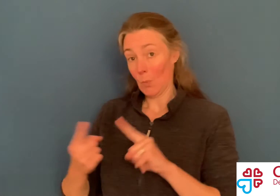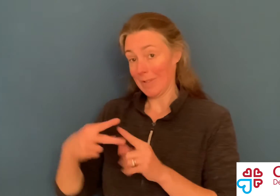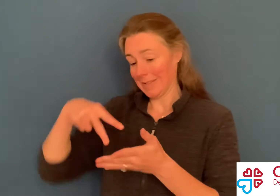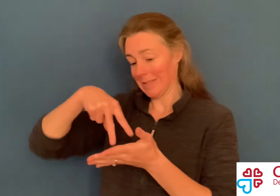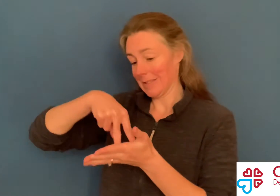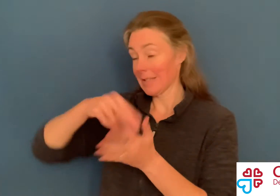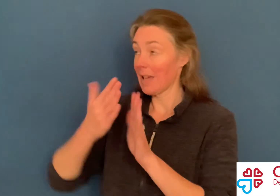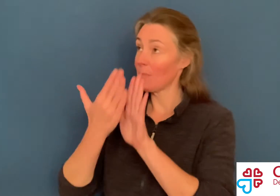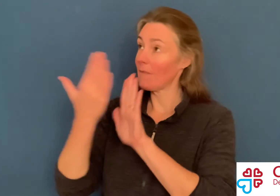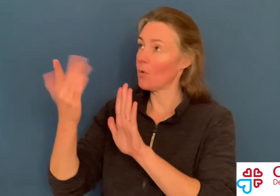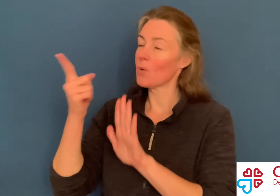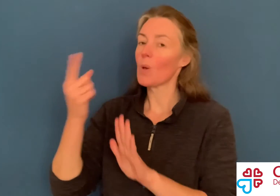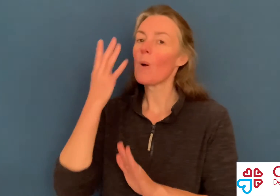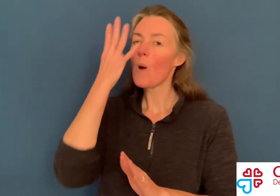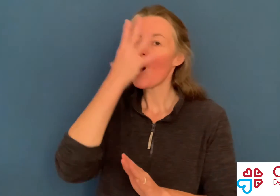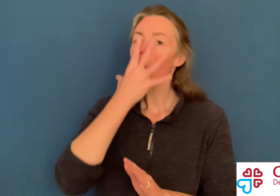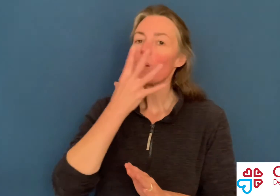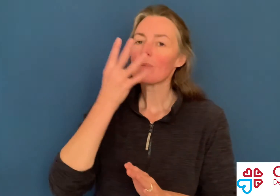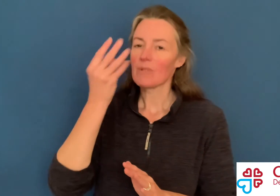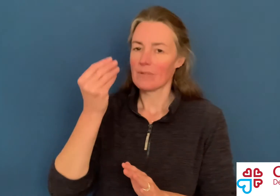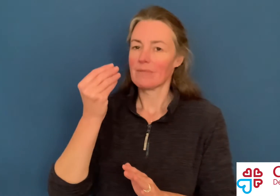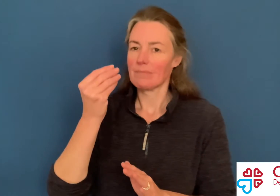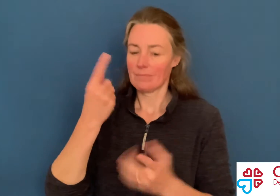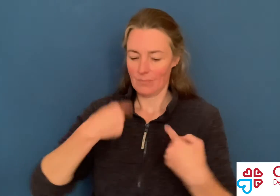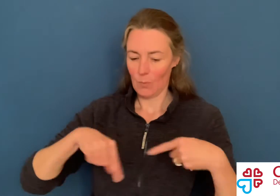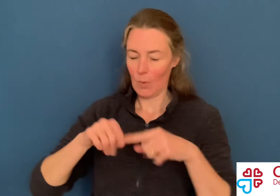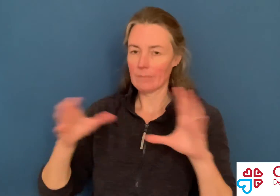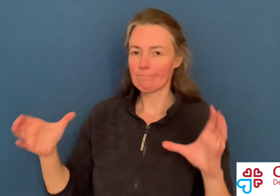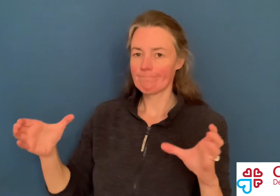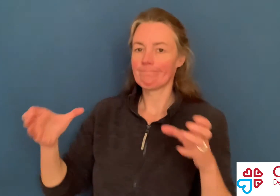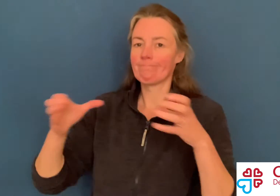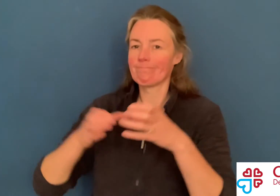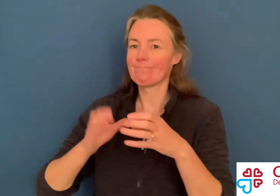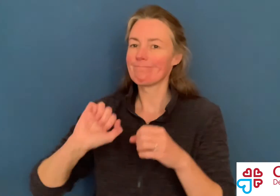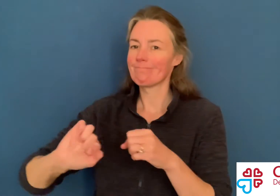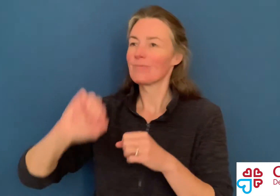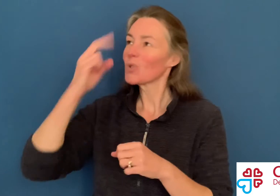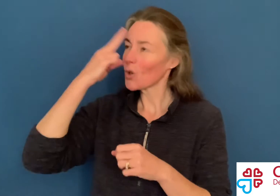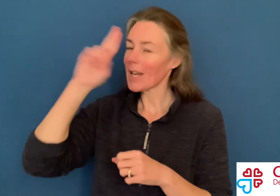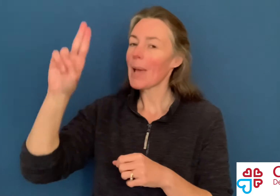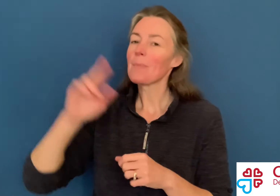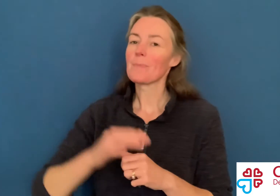We stand before you, Holy Spirit, as we gather in your name.